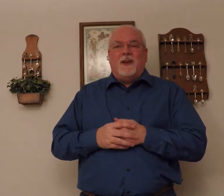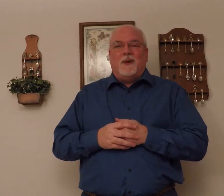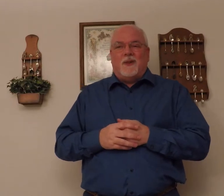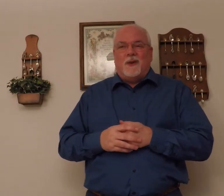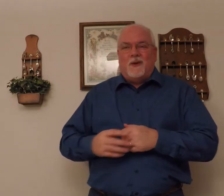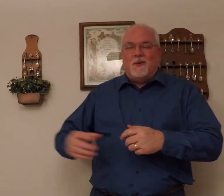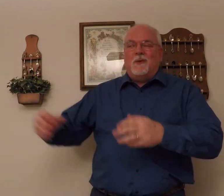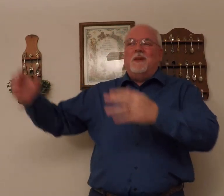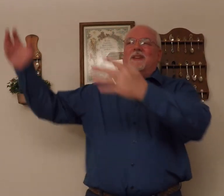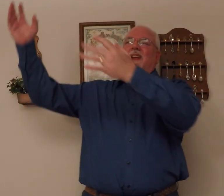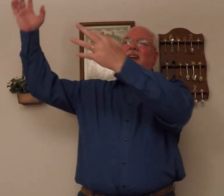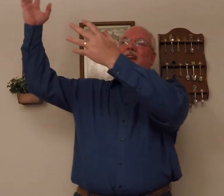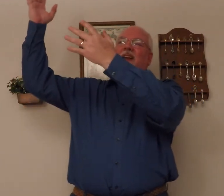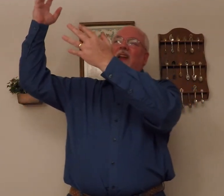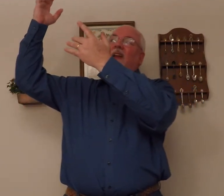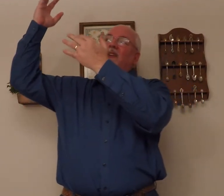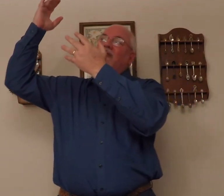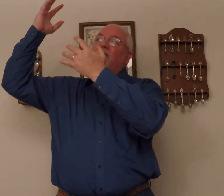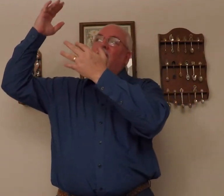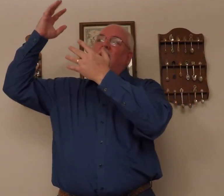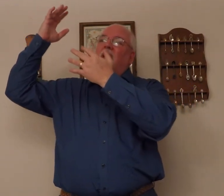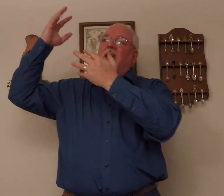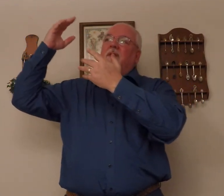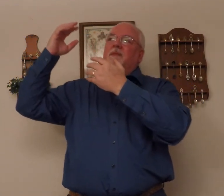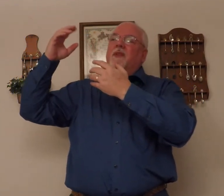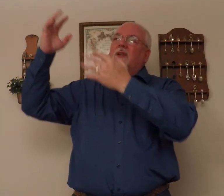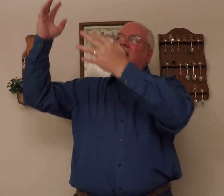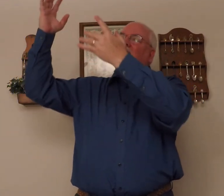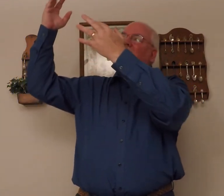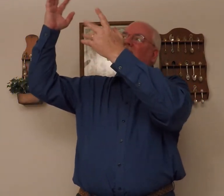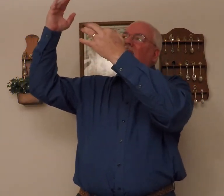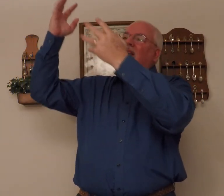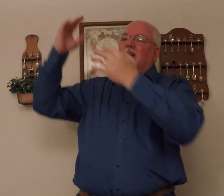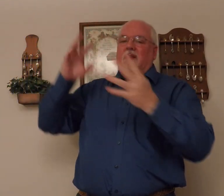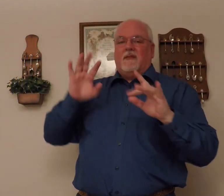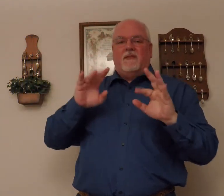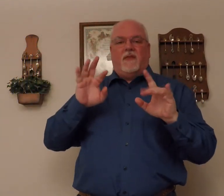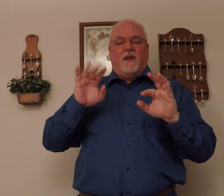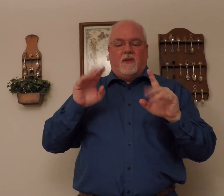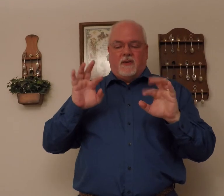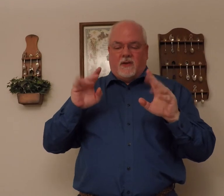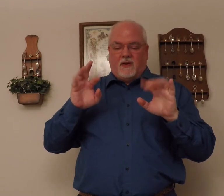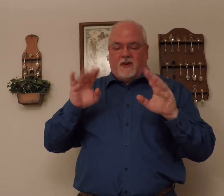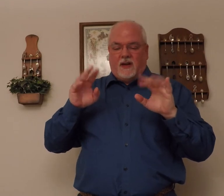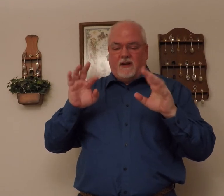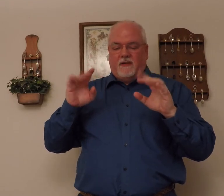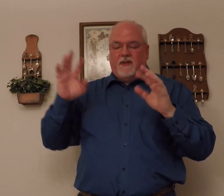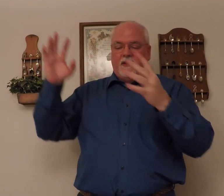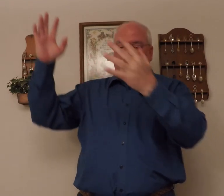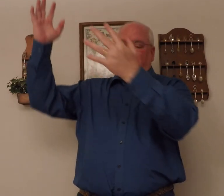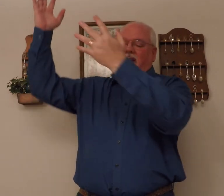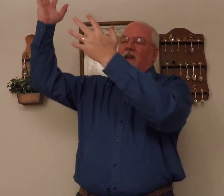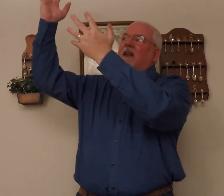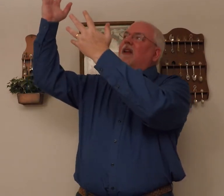ear, though, would be a sign, falling, just like fingers are kind of dangling,